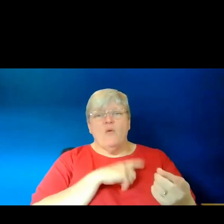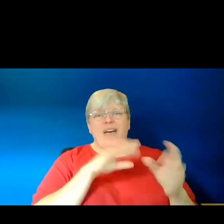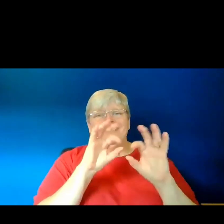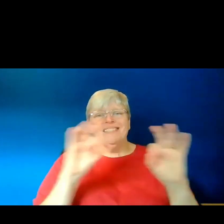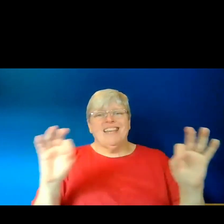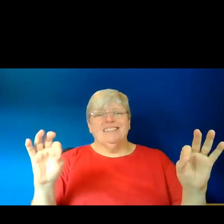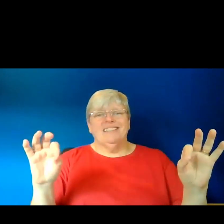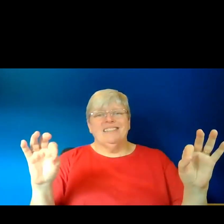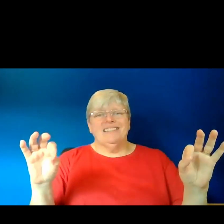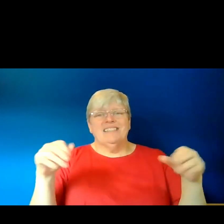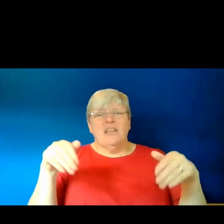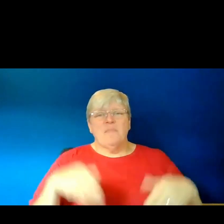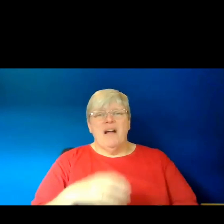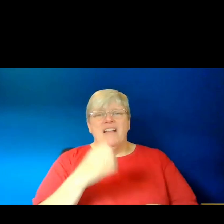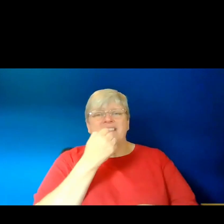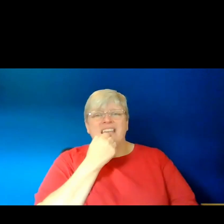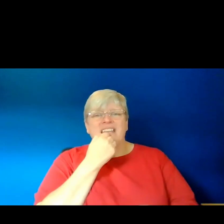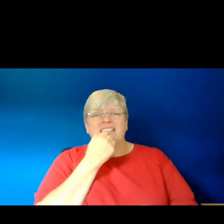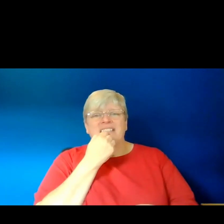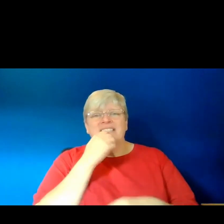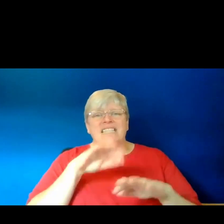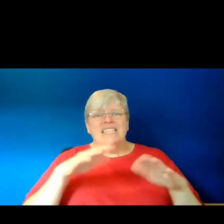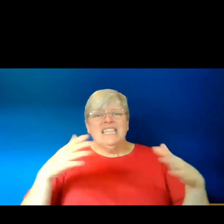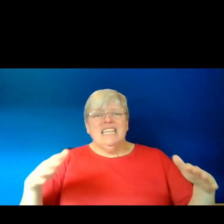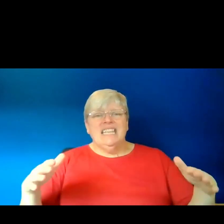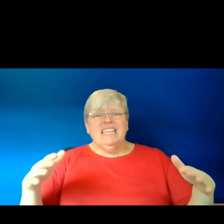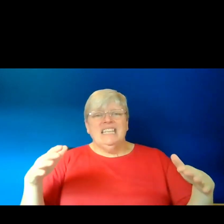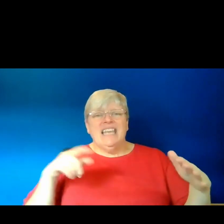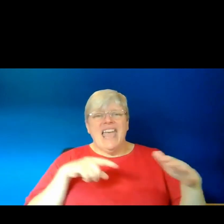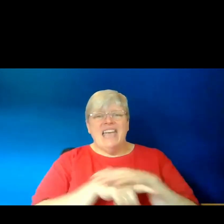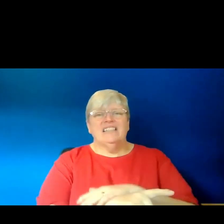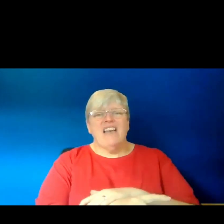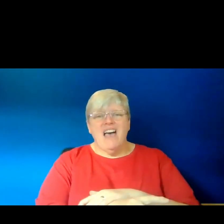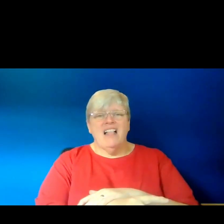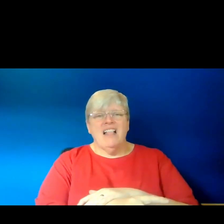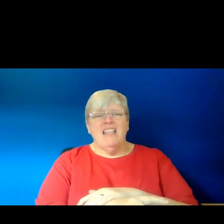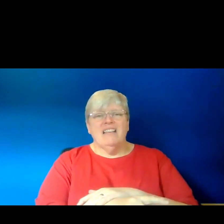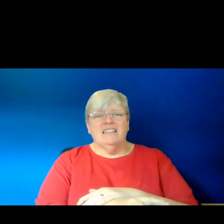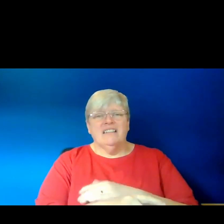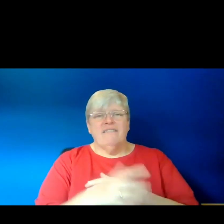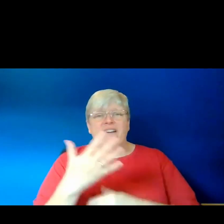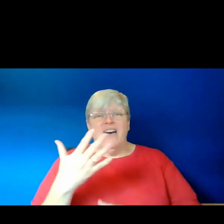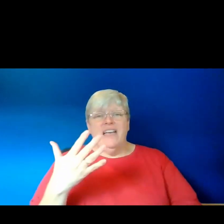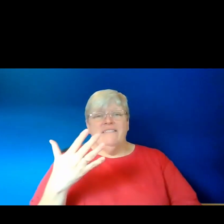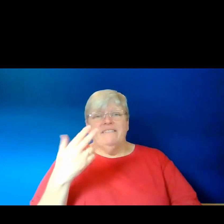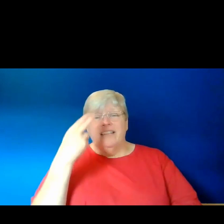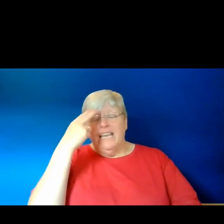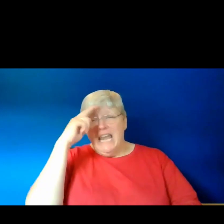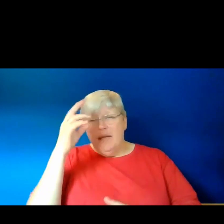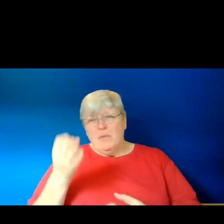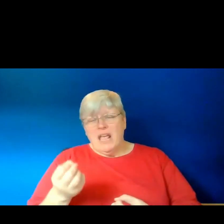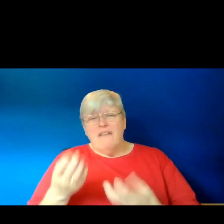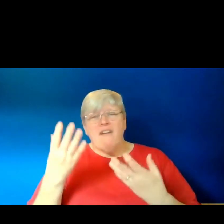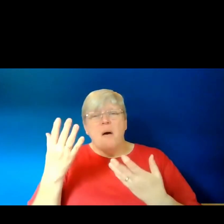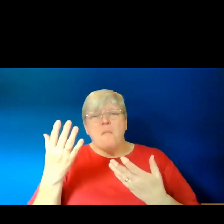silence, birthdates, sea, exile. 19. 5. Names